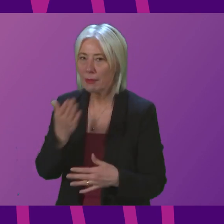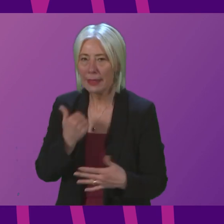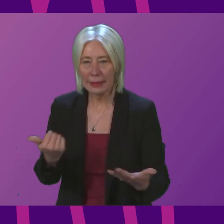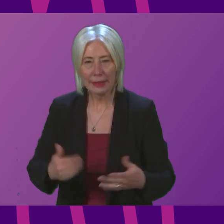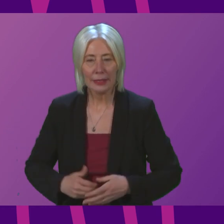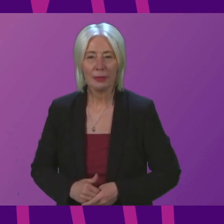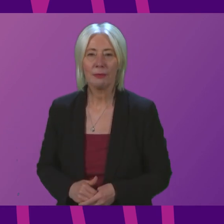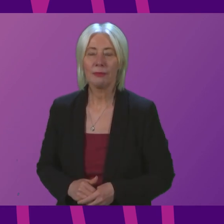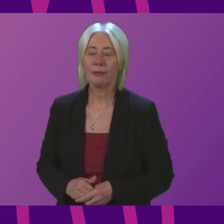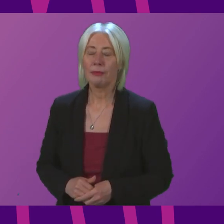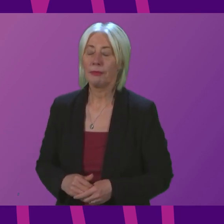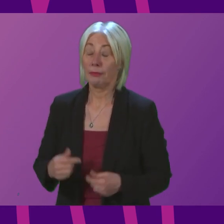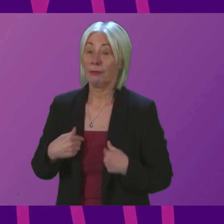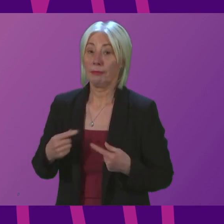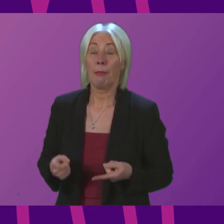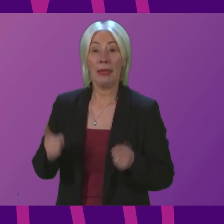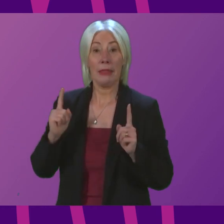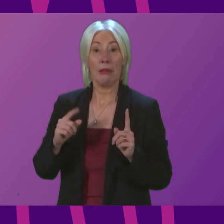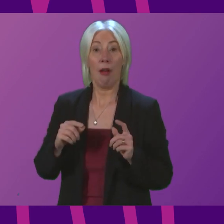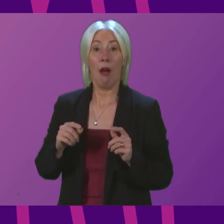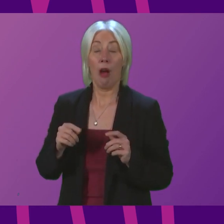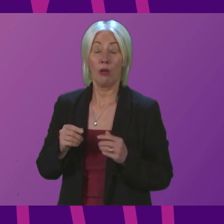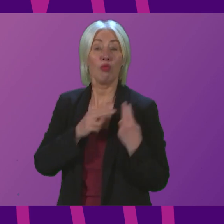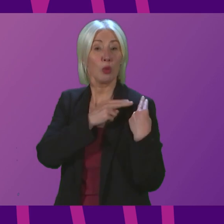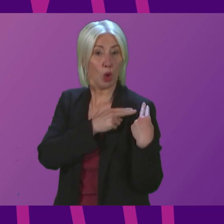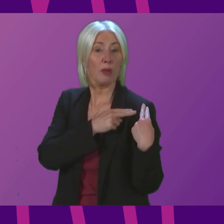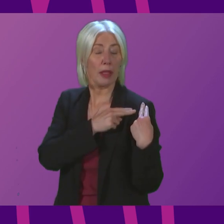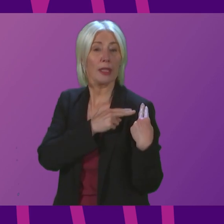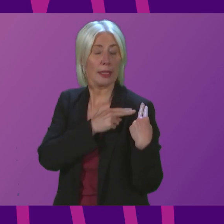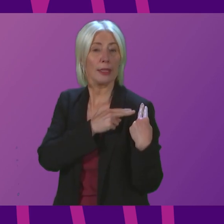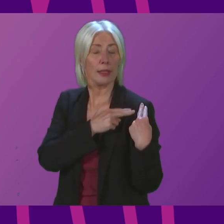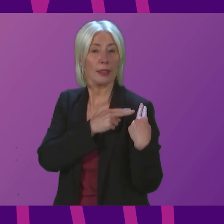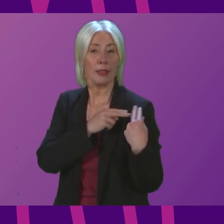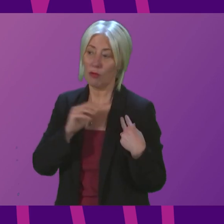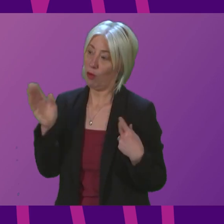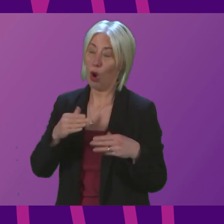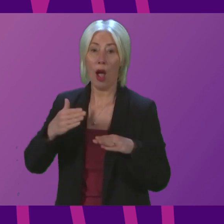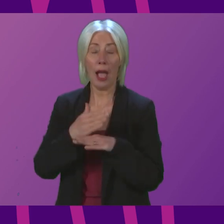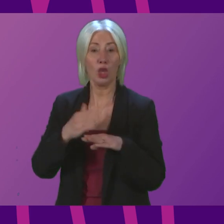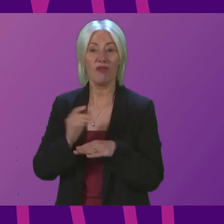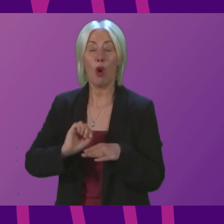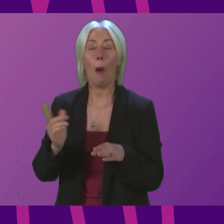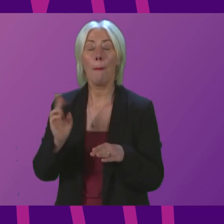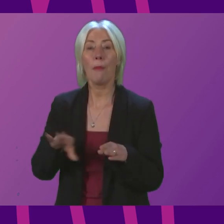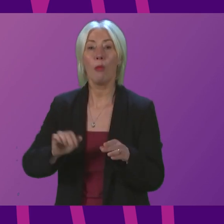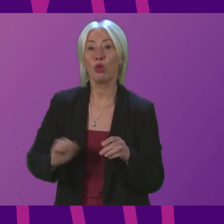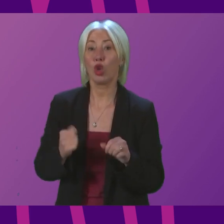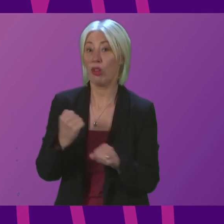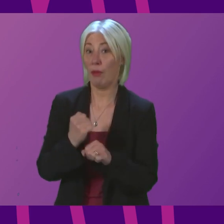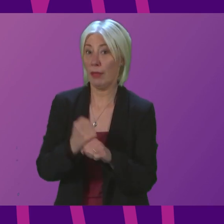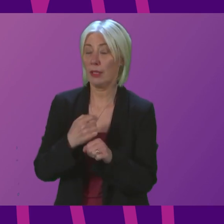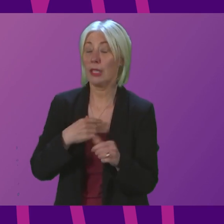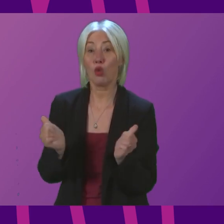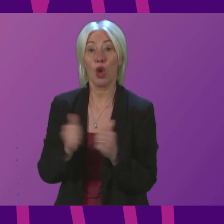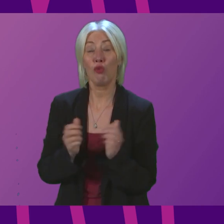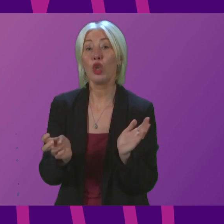As a minister, I carry collective responsibilities for the actions of the Scottish Government. The responsibility for agreeing